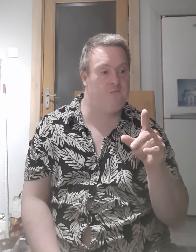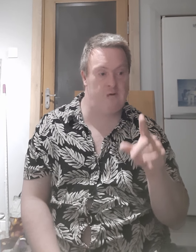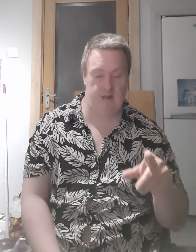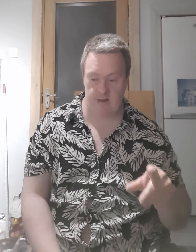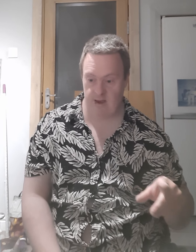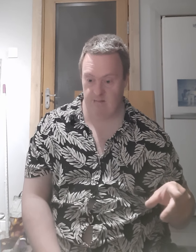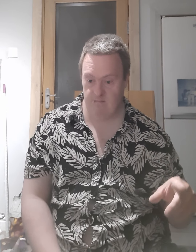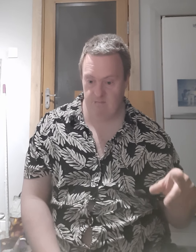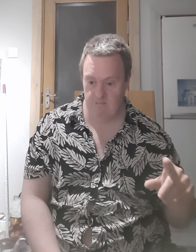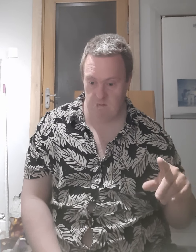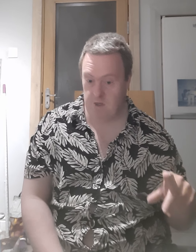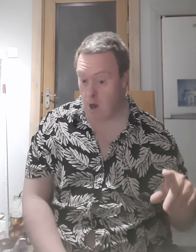freezing it no